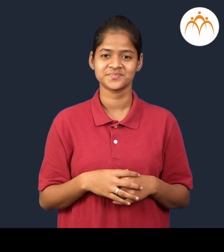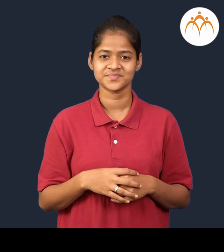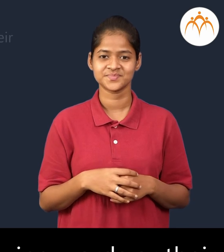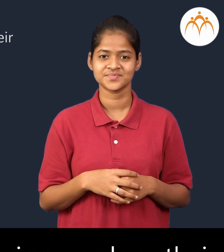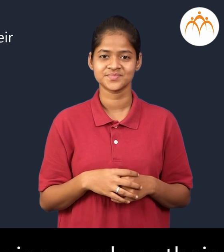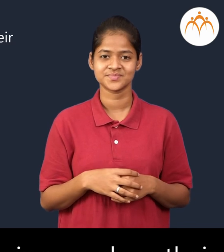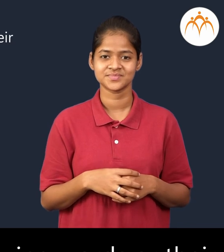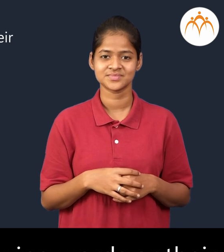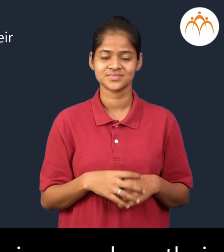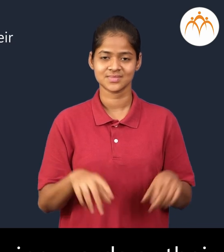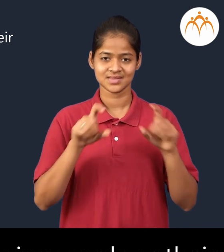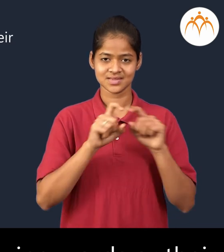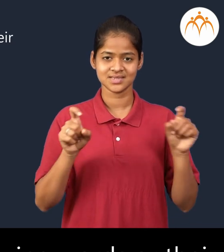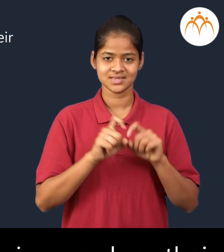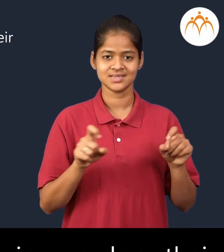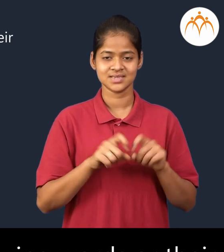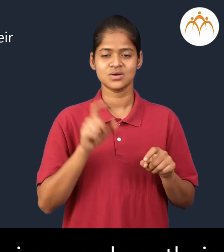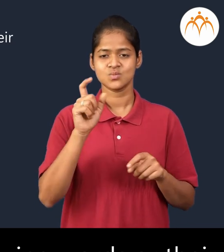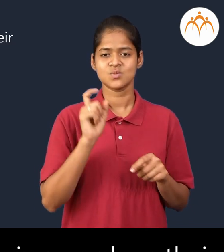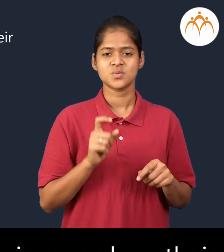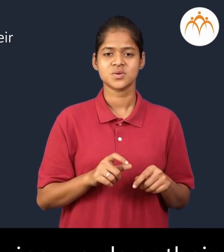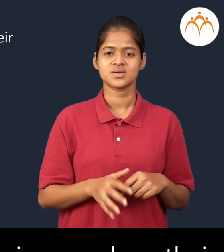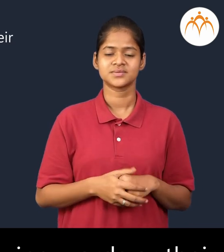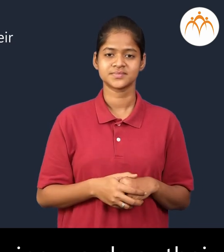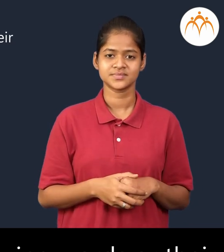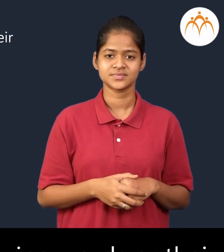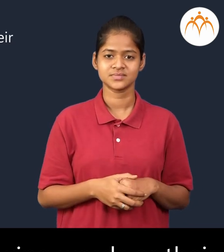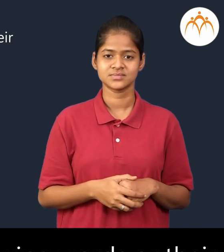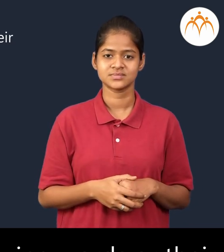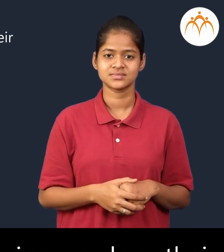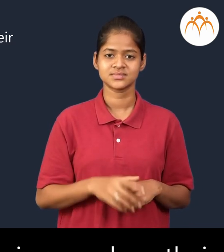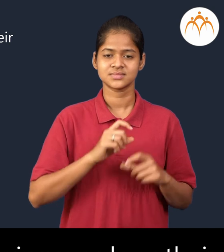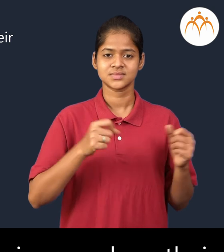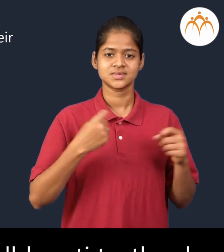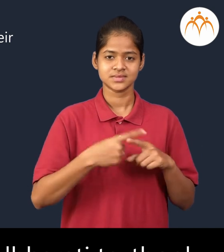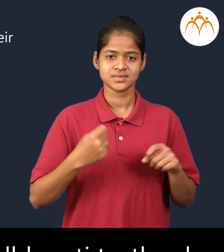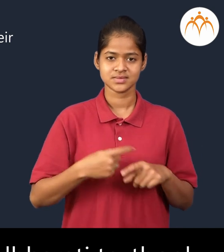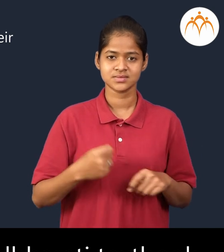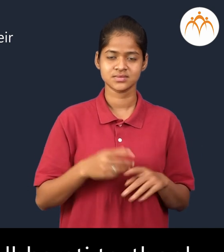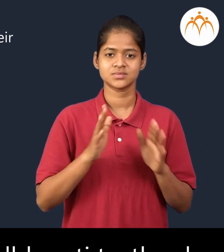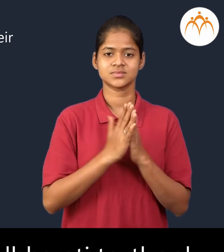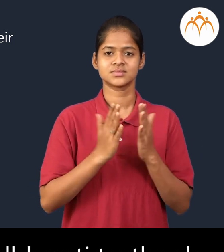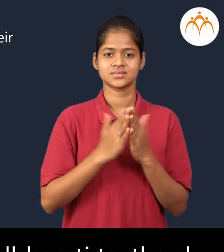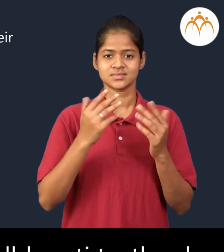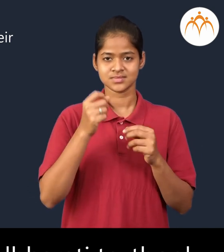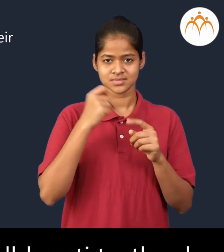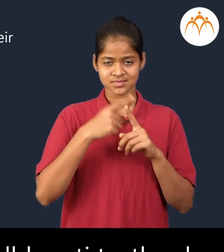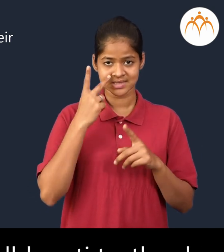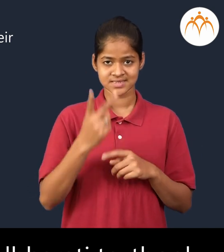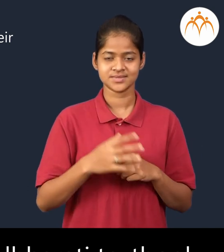Find sentences with following words or their synonyms from your Balbharti